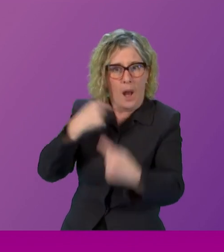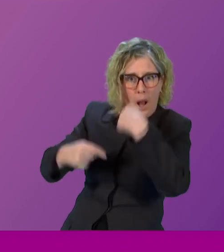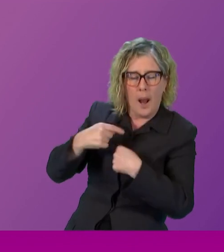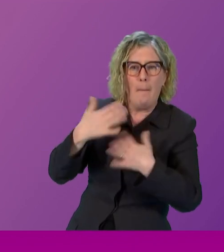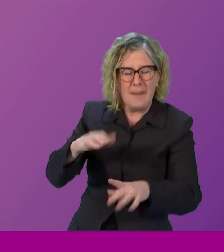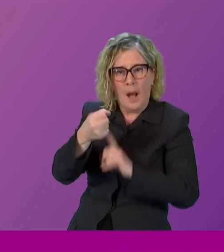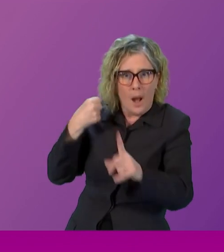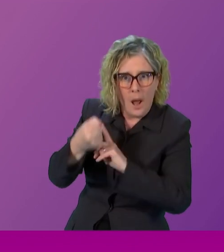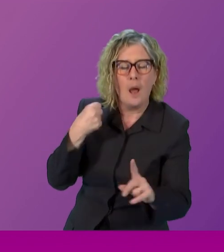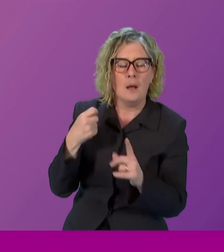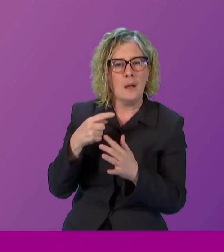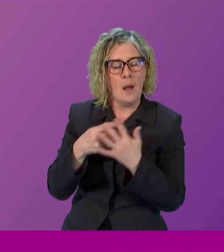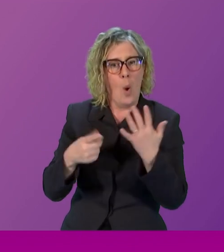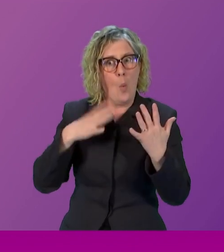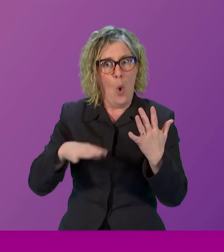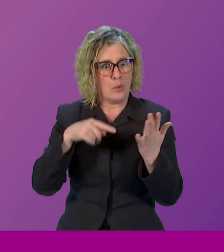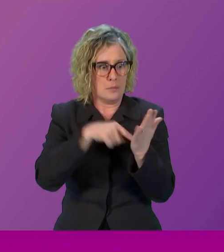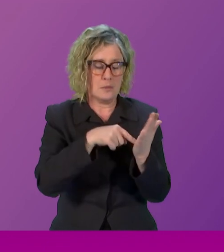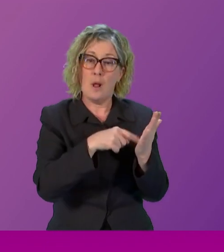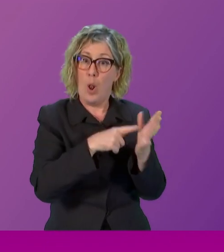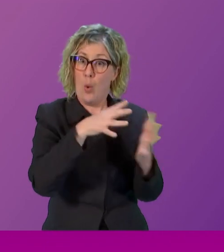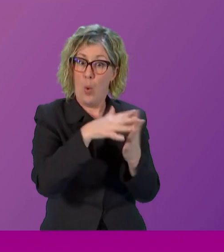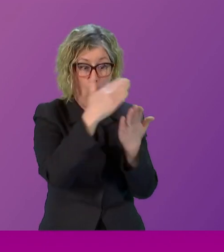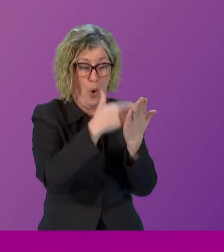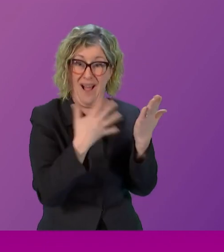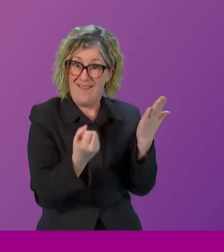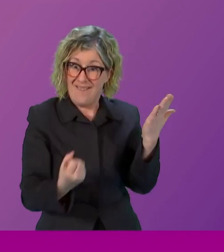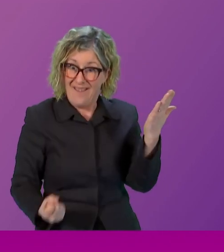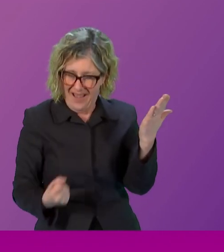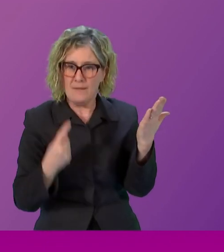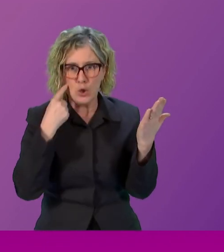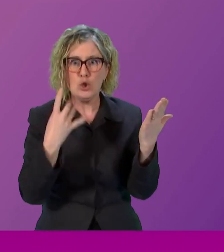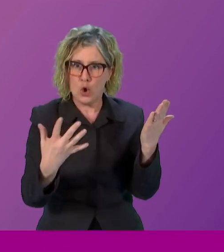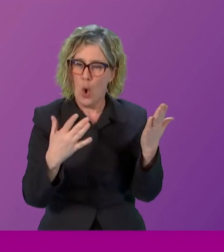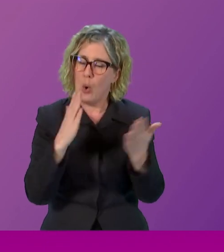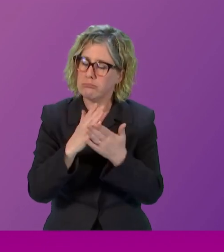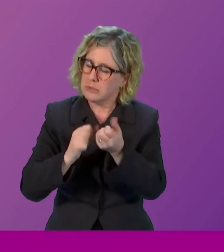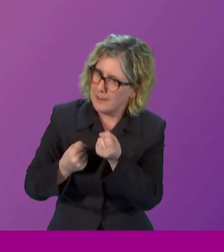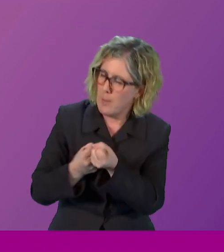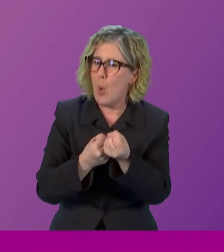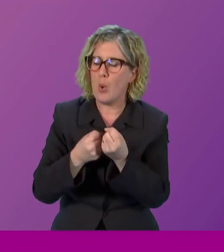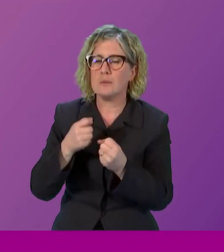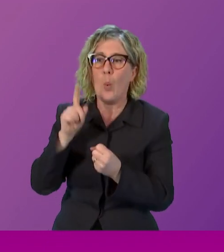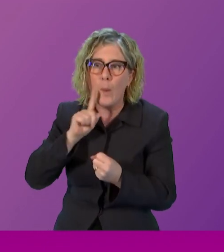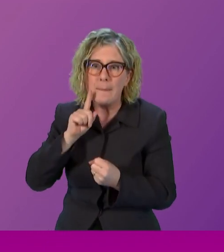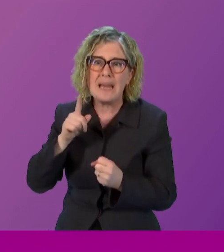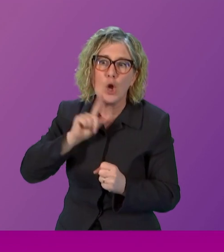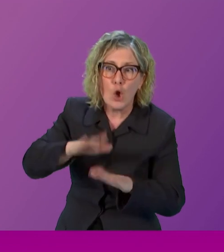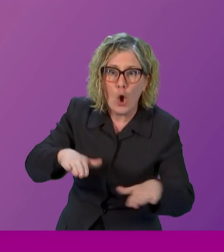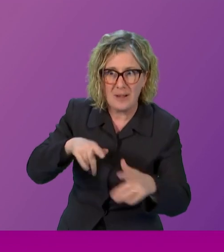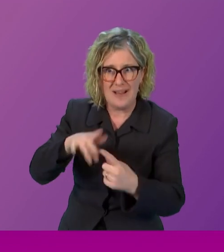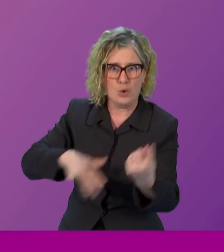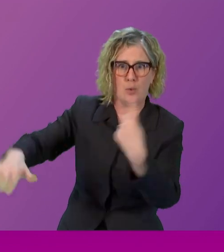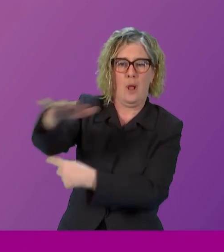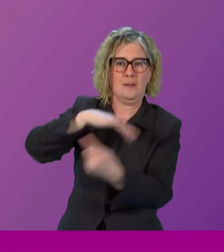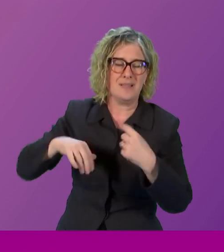justice system reflective of a society that works better for women and for girls all of these things are essential if we